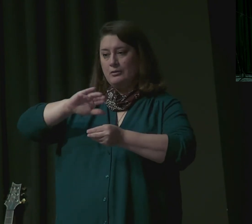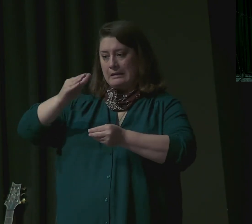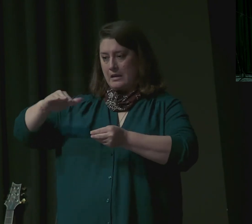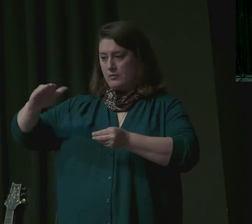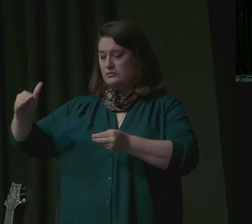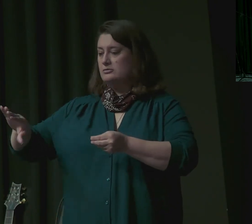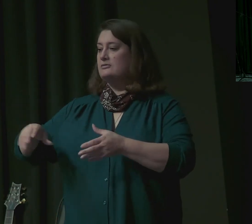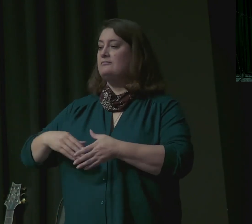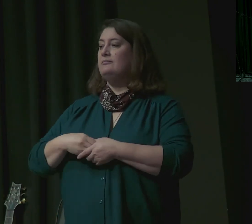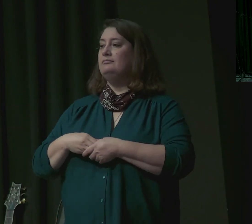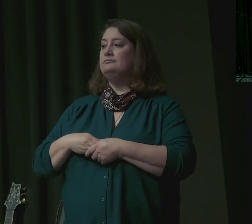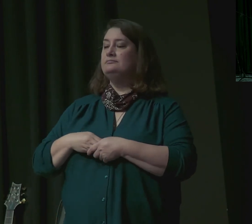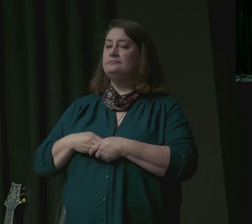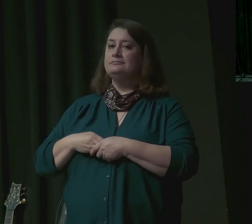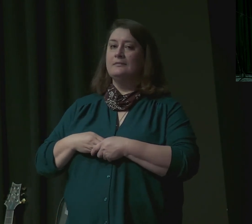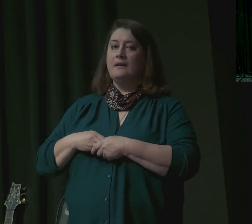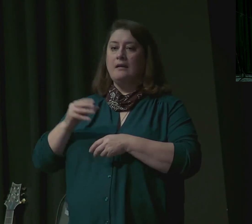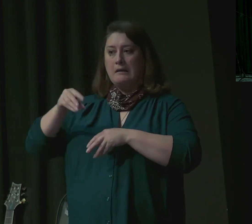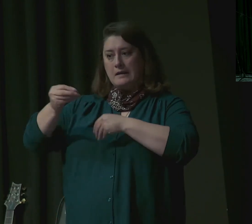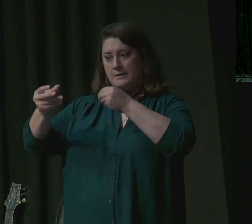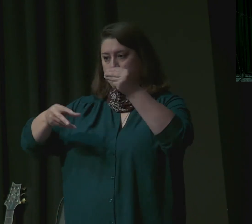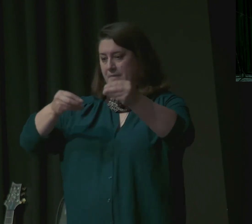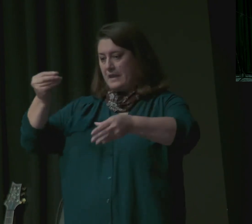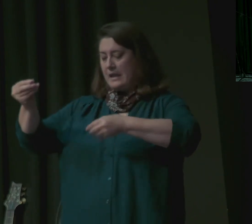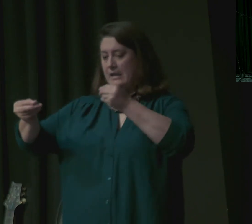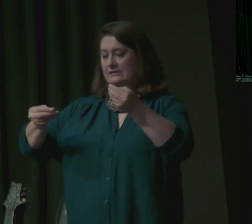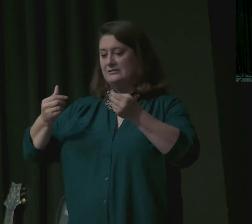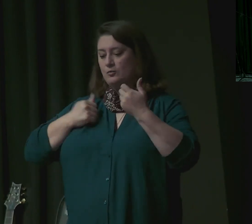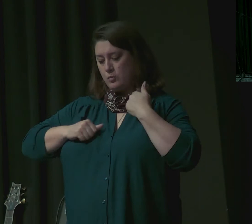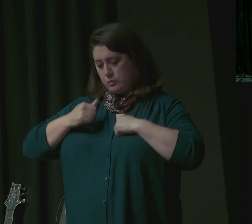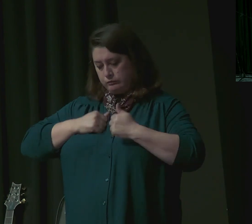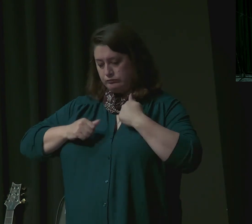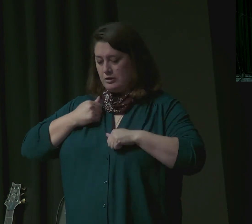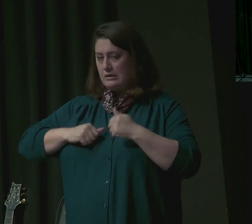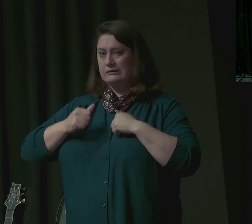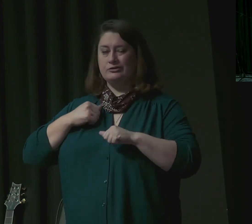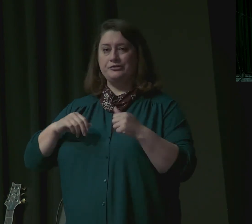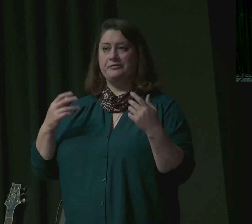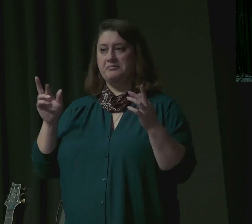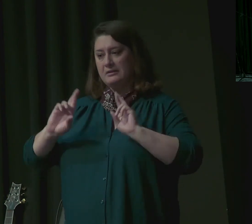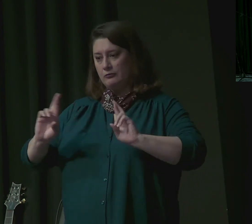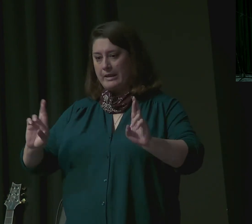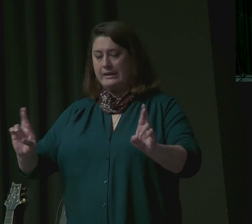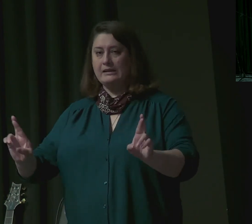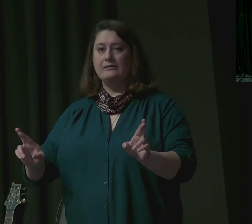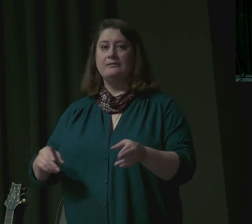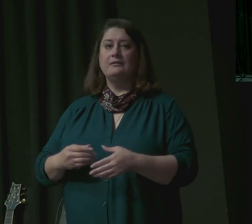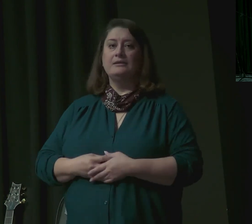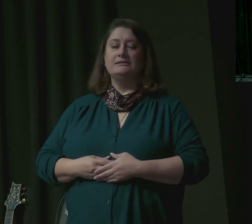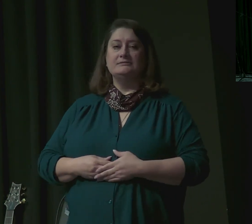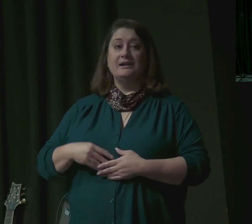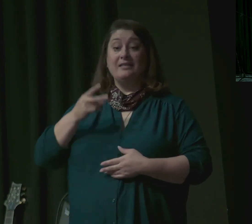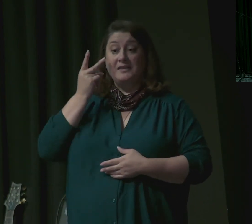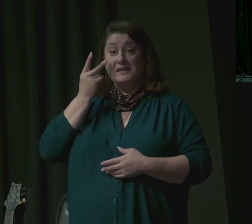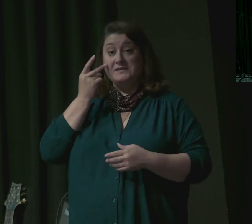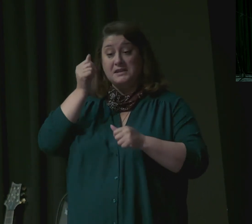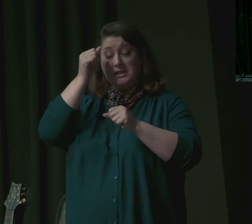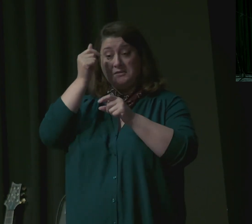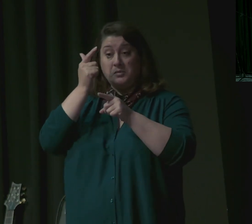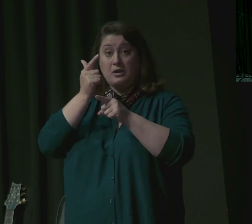And what relief and joy when Simeon appears unharmed. Things are really looking up.